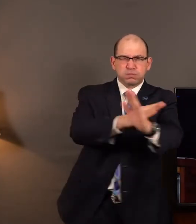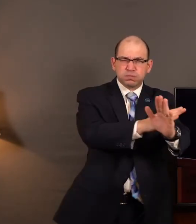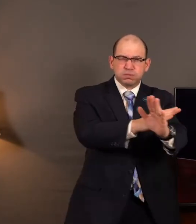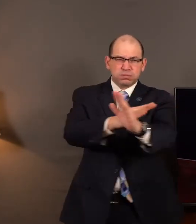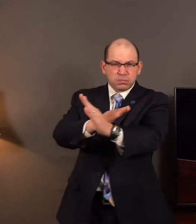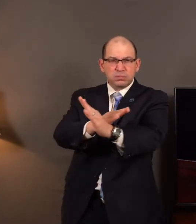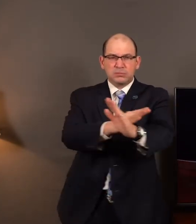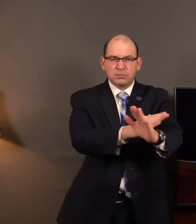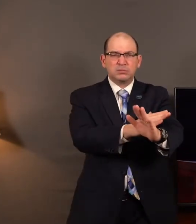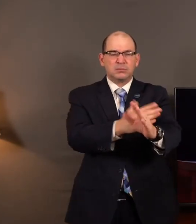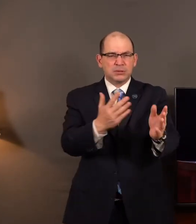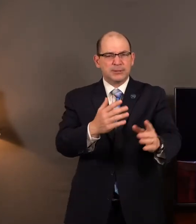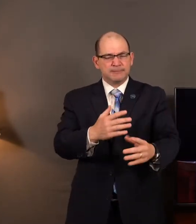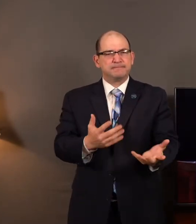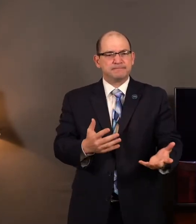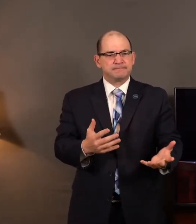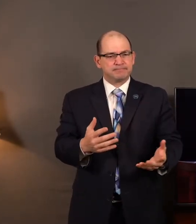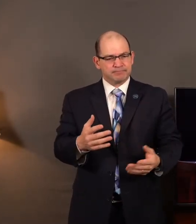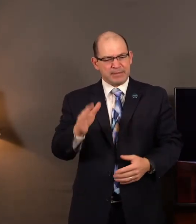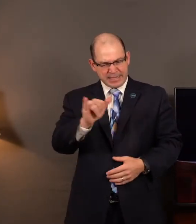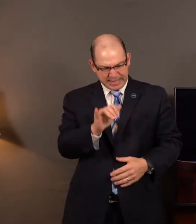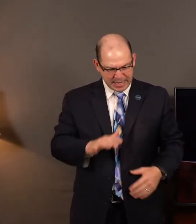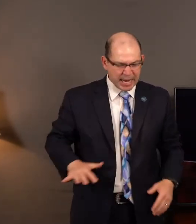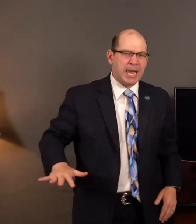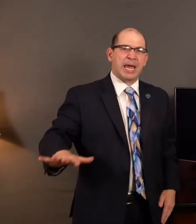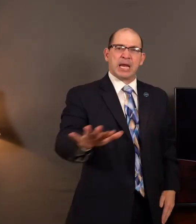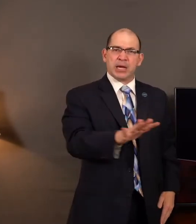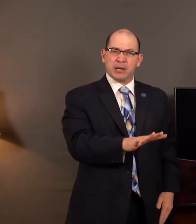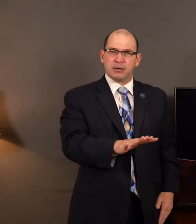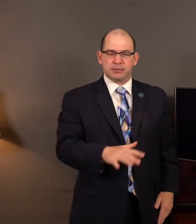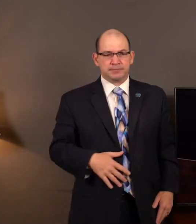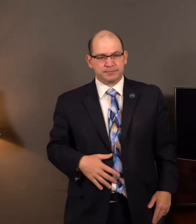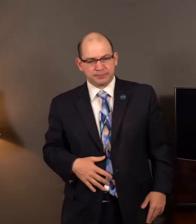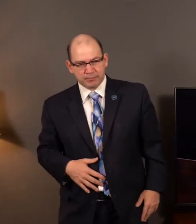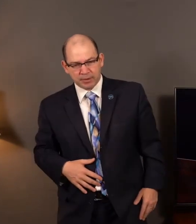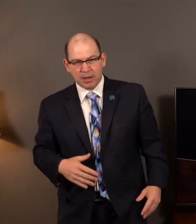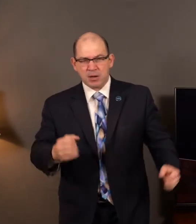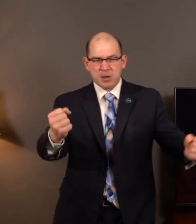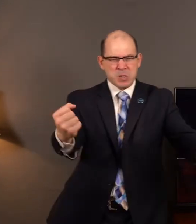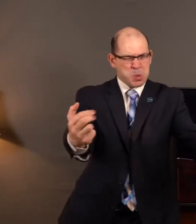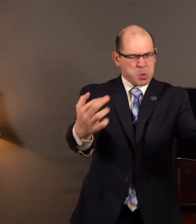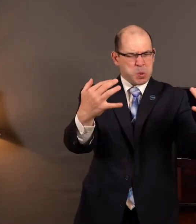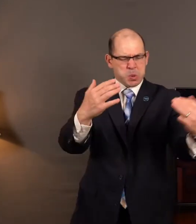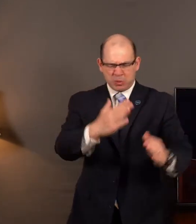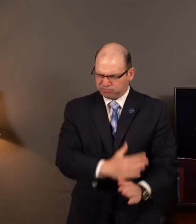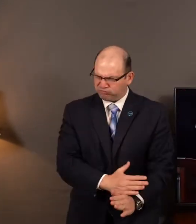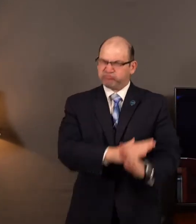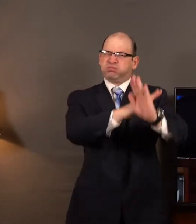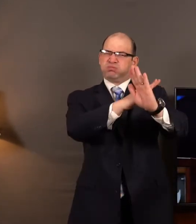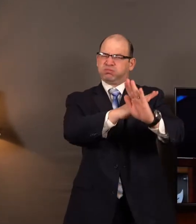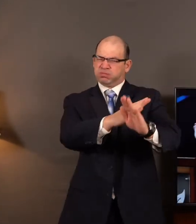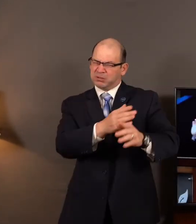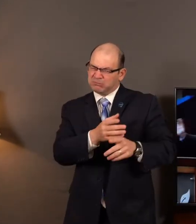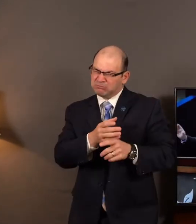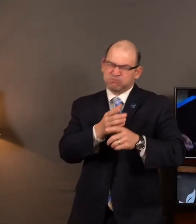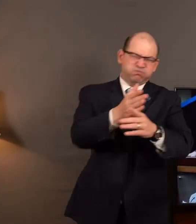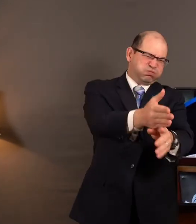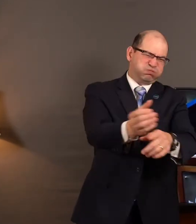defend the southern slope of the Little Round Top. And after advance and after advance they would defend and push back. And defend and push back.